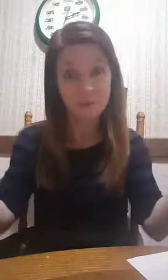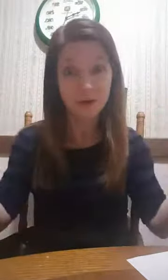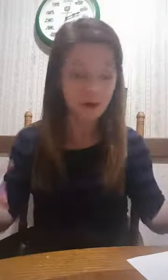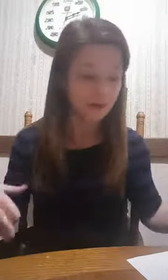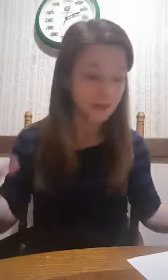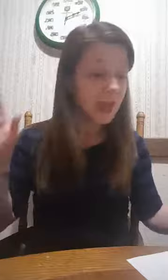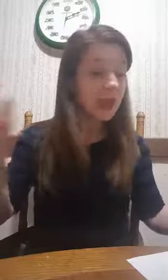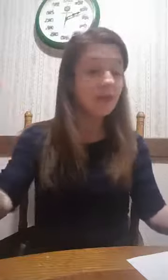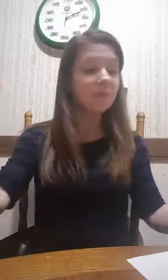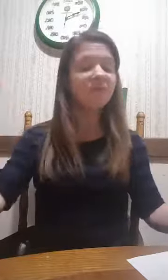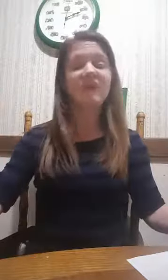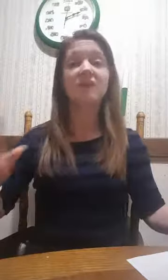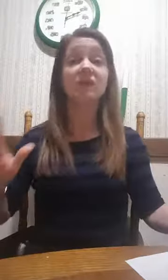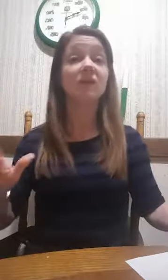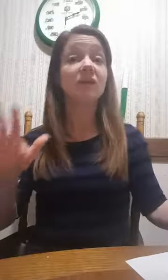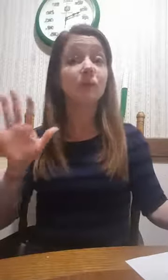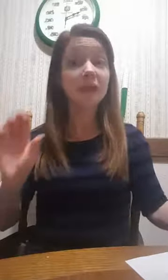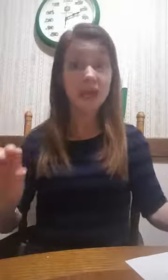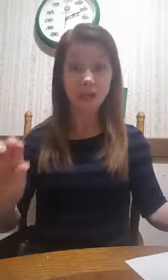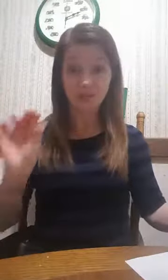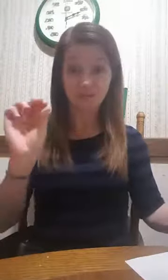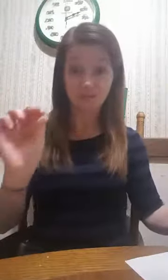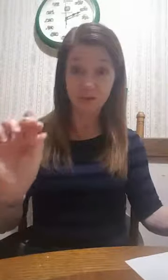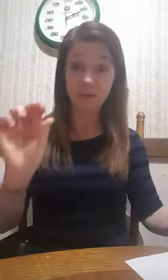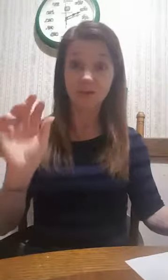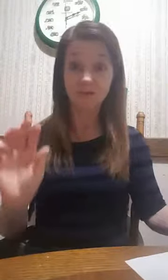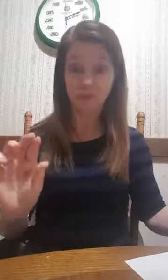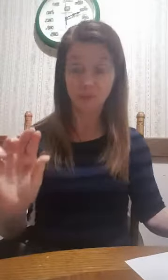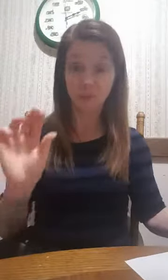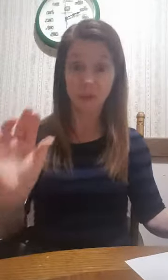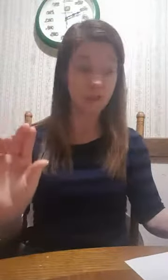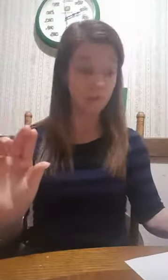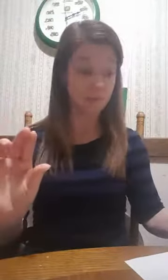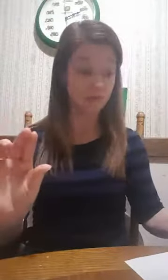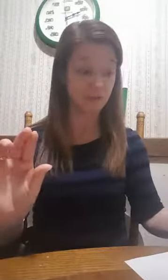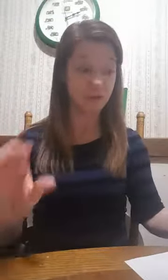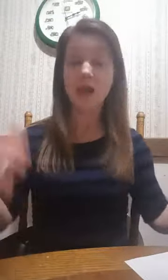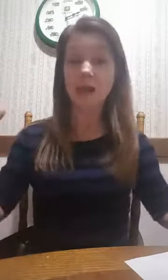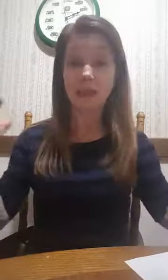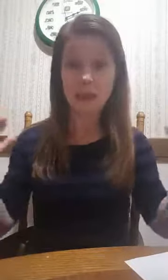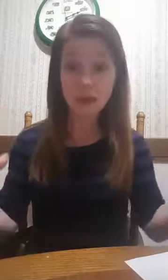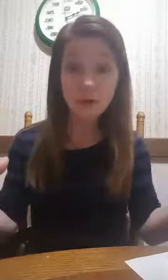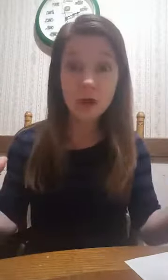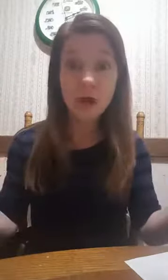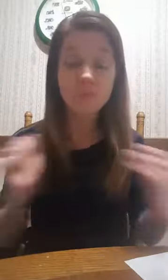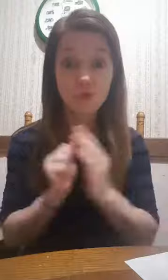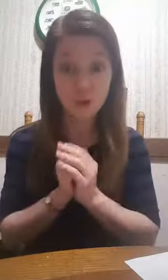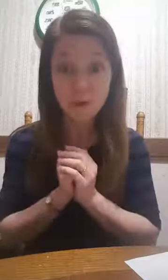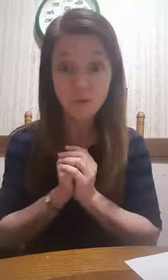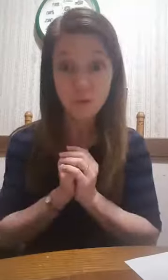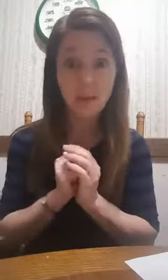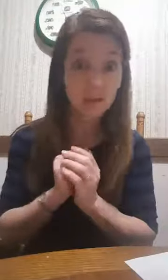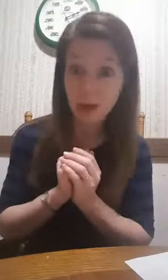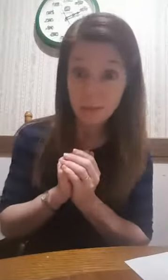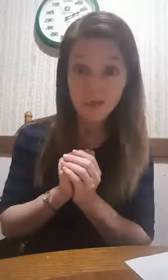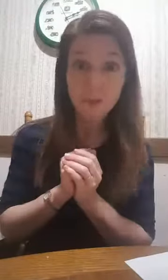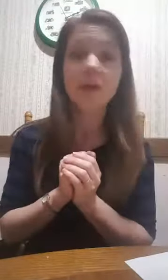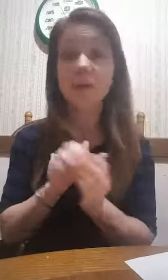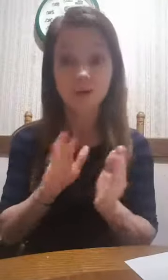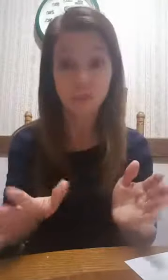let me know how it goes. Number seven is to create a sleep sanctuary in your bedroom. Like it or not, your bedroom is not meant to be a miniature